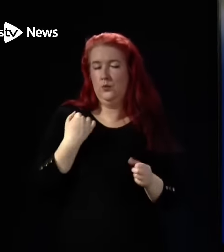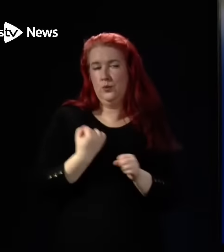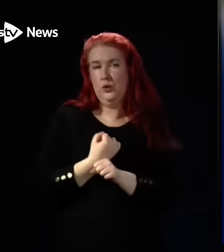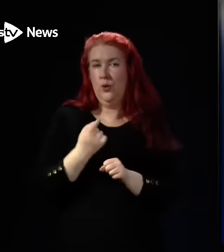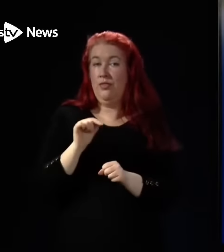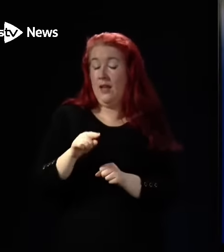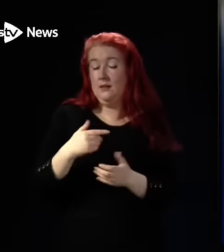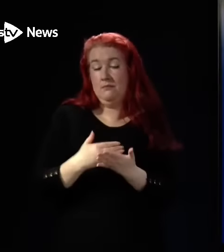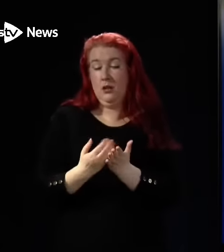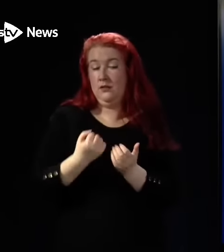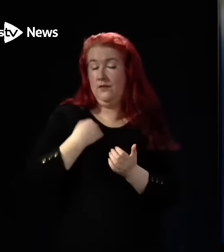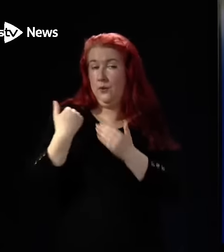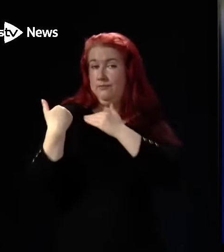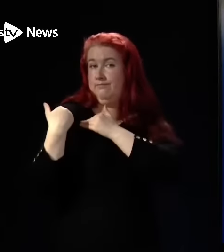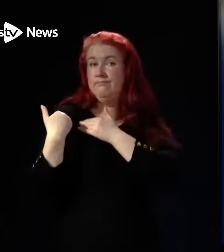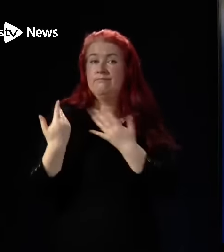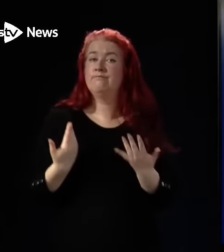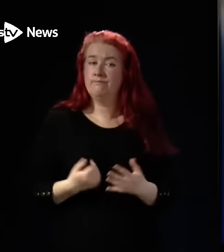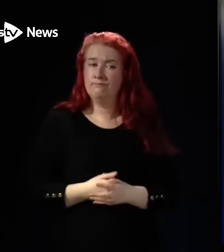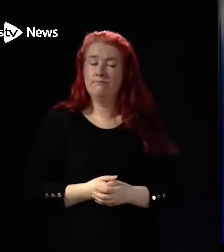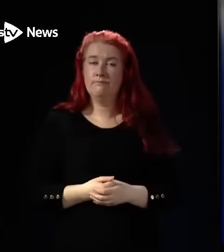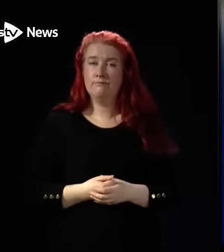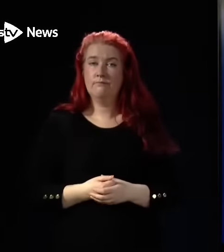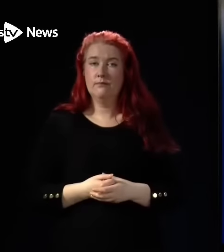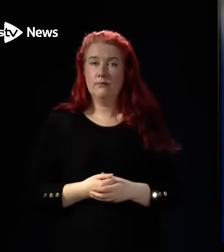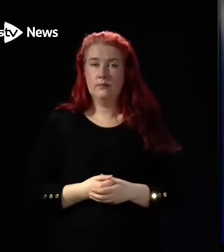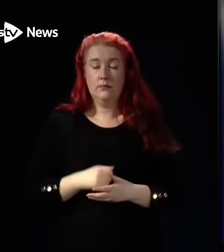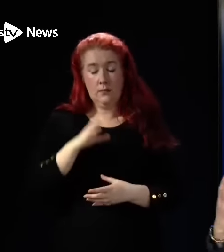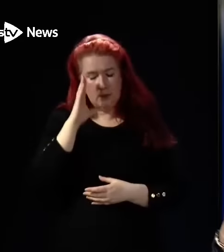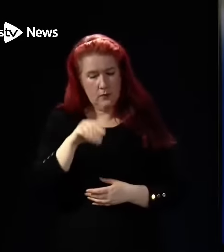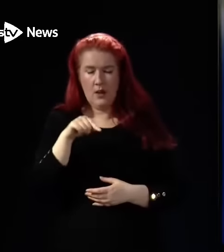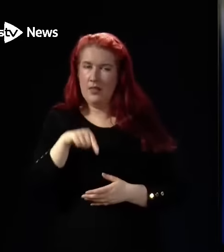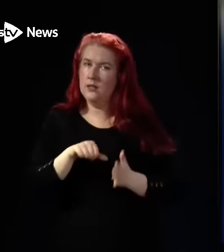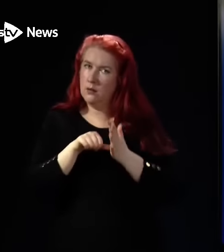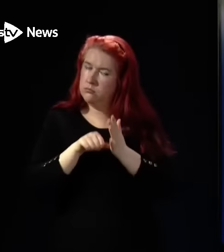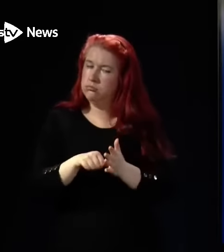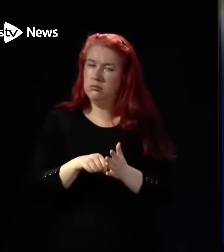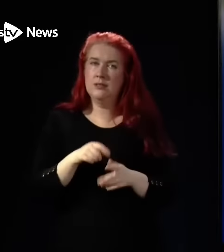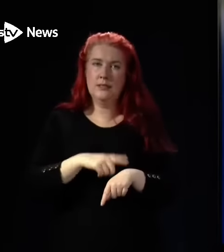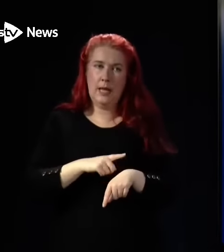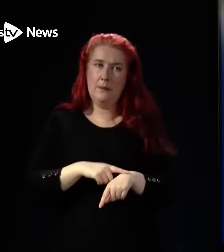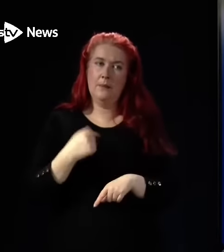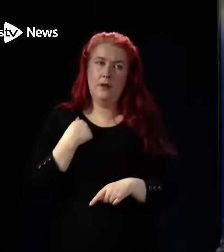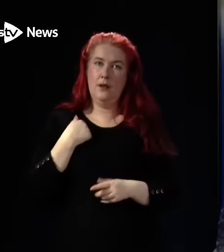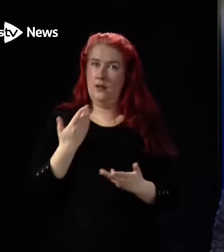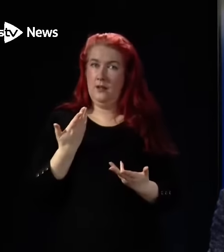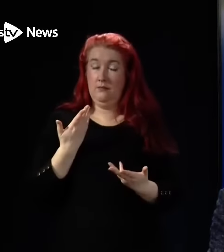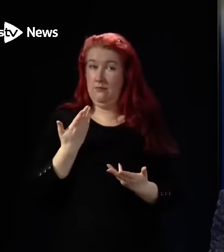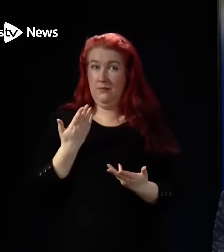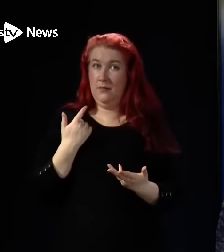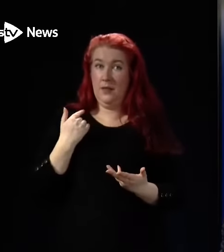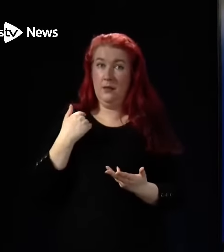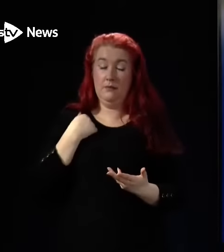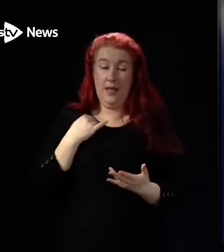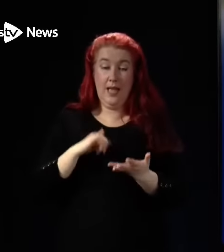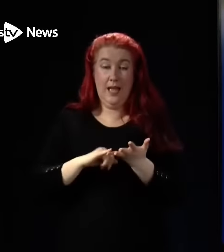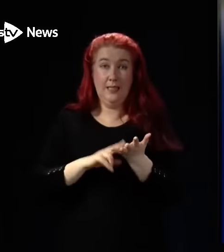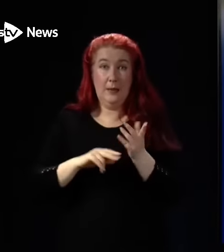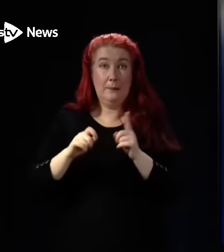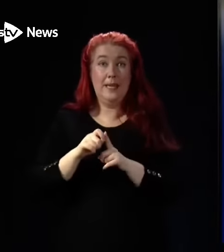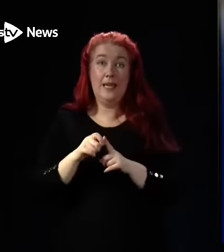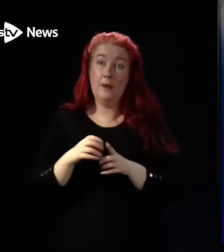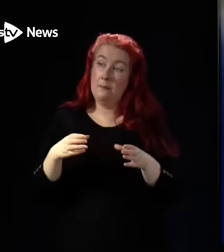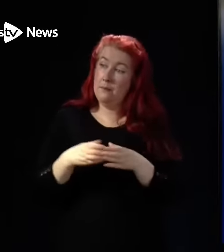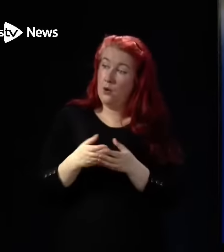part of the job of government. This is a really tough time. I've been in government for the entirety of the time my party's been in government.